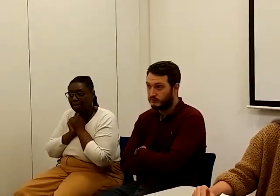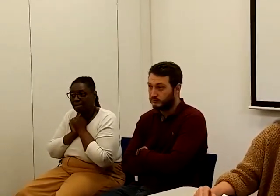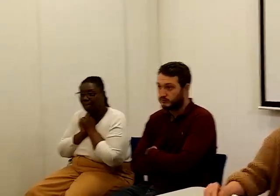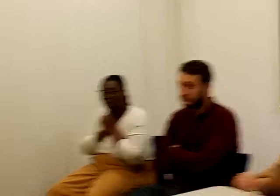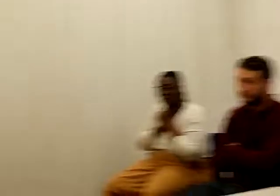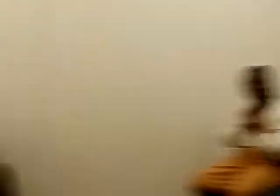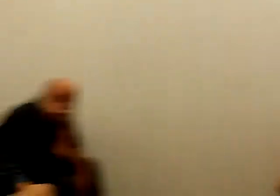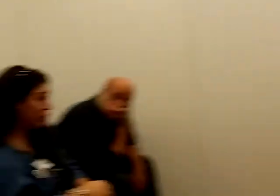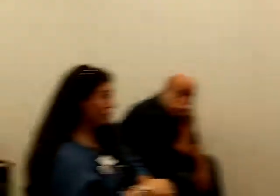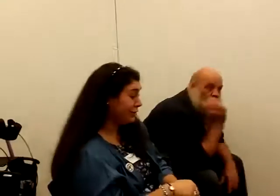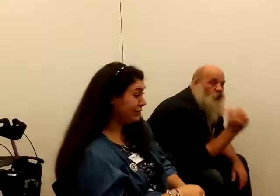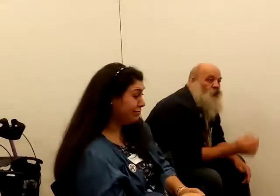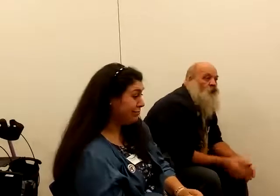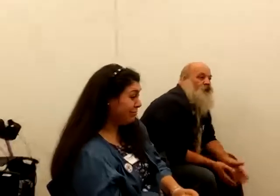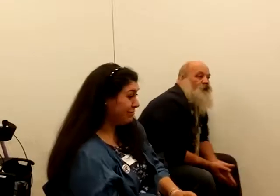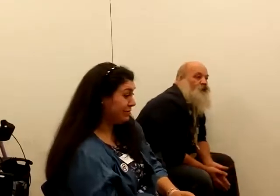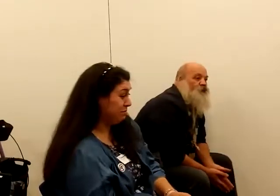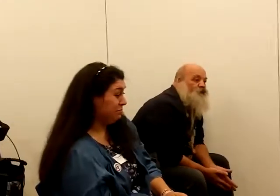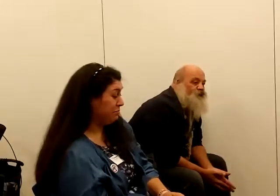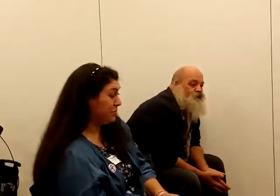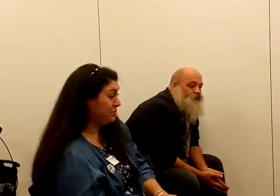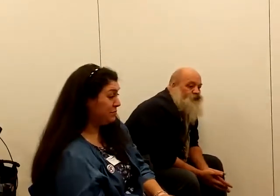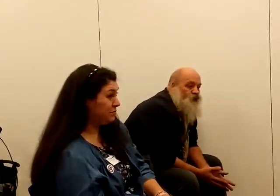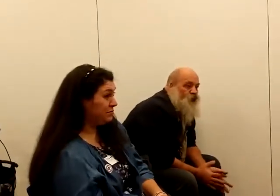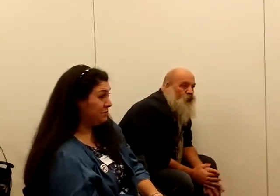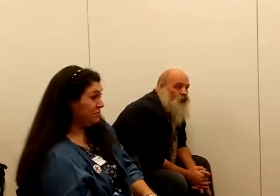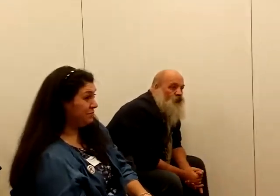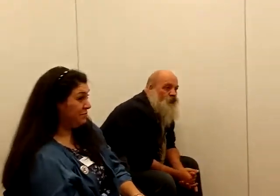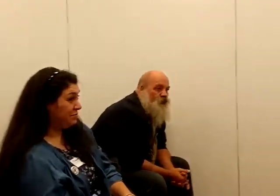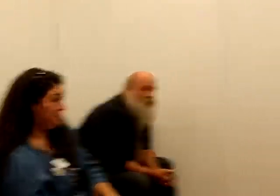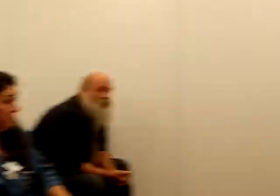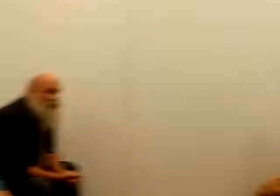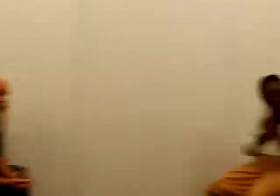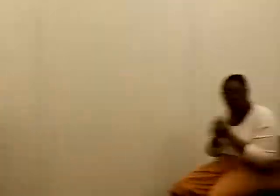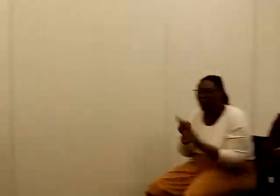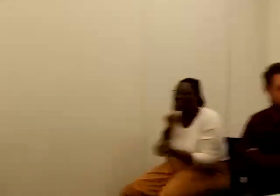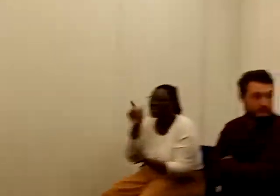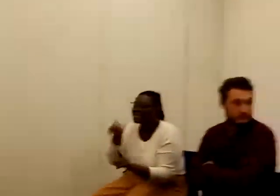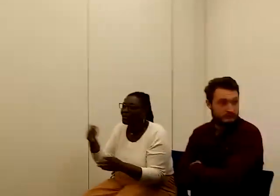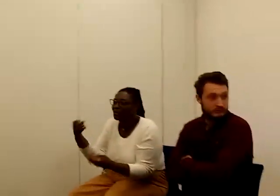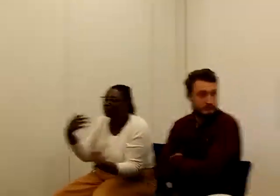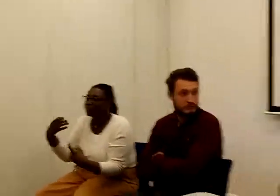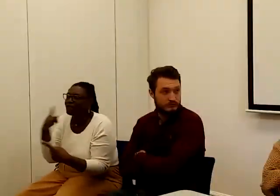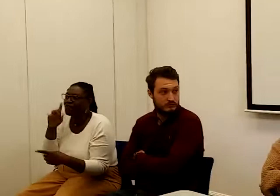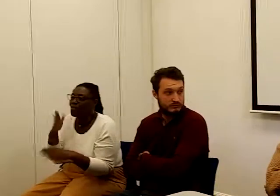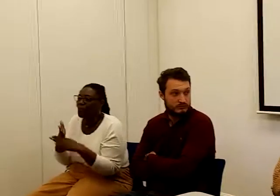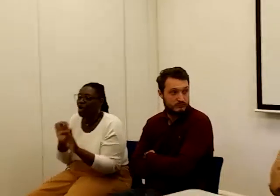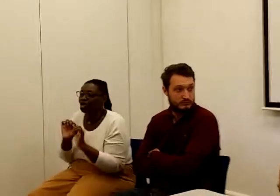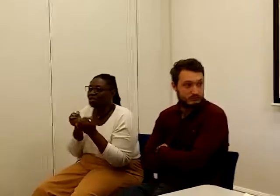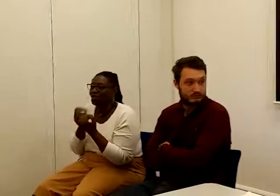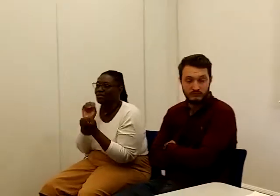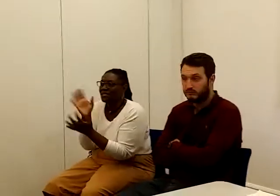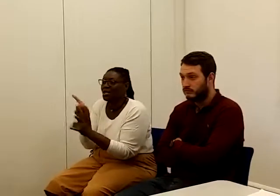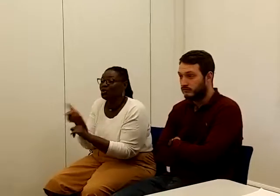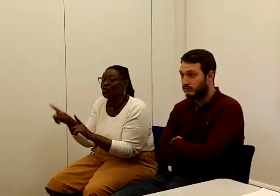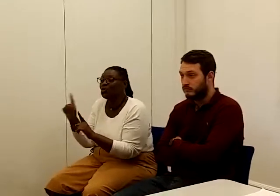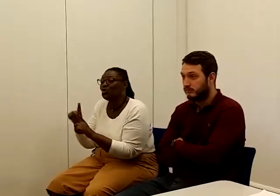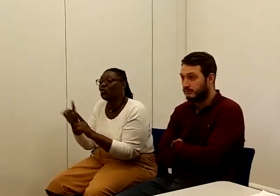Hashtag no conditions. We need someone to feed back from the workshop today to the plenary session this